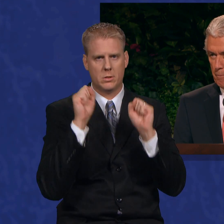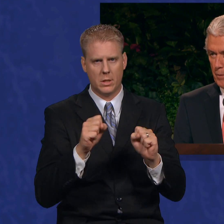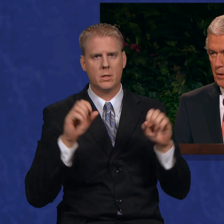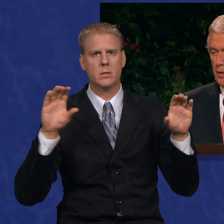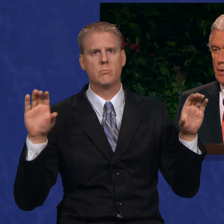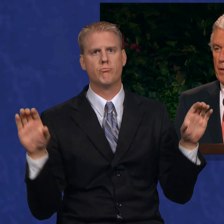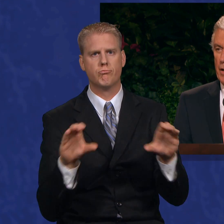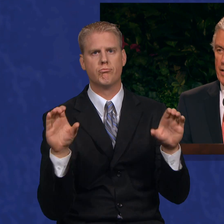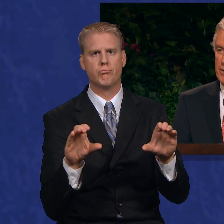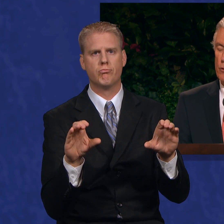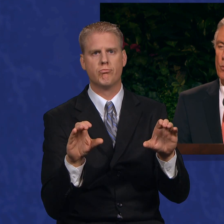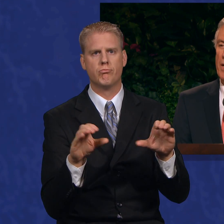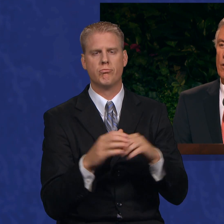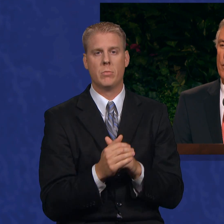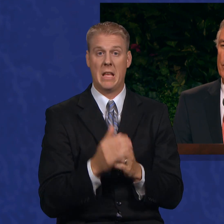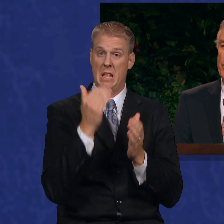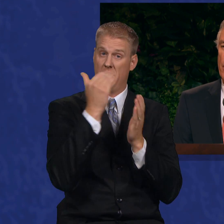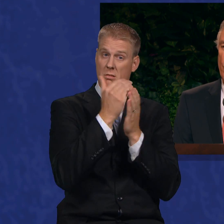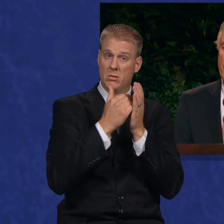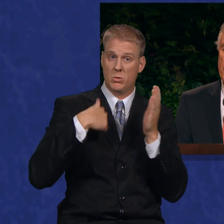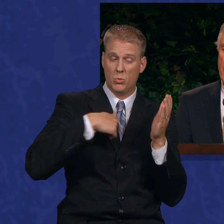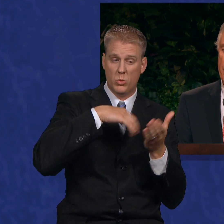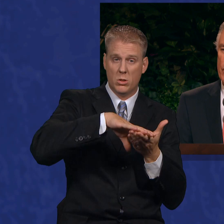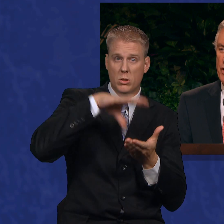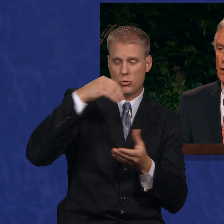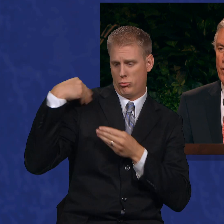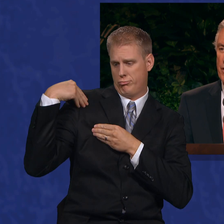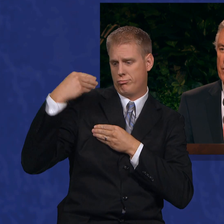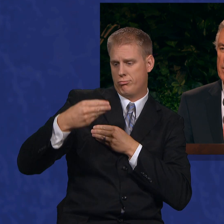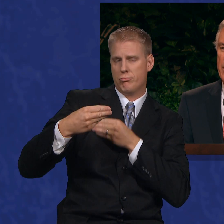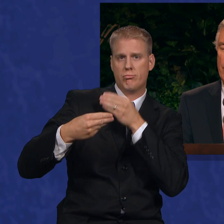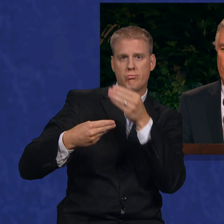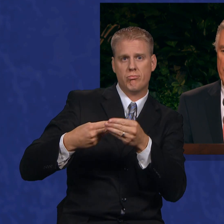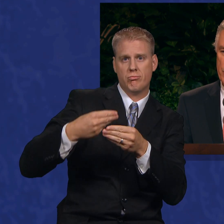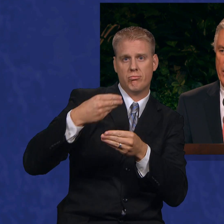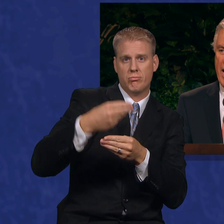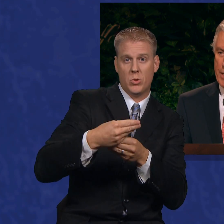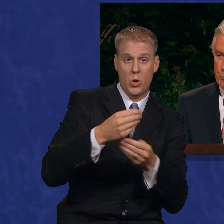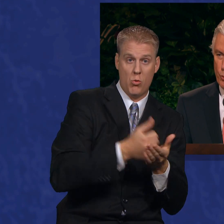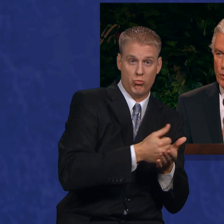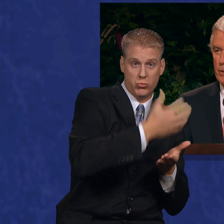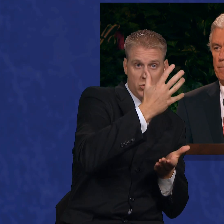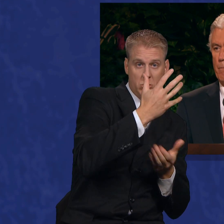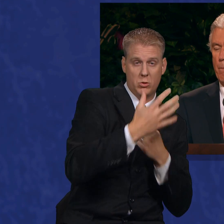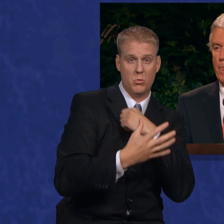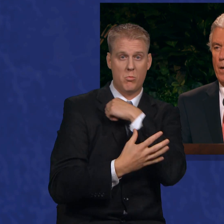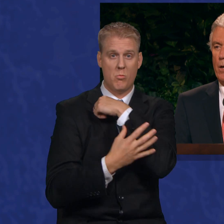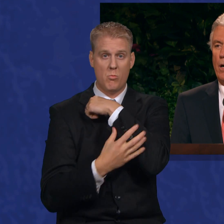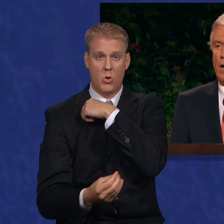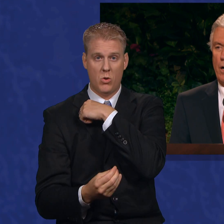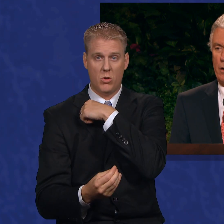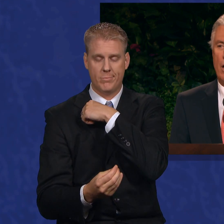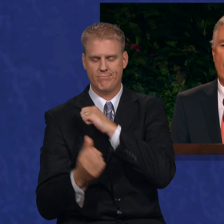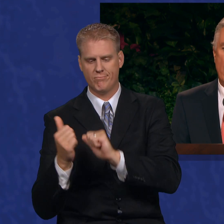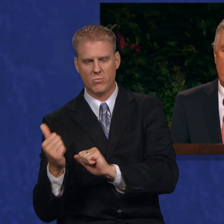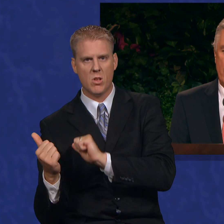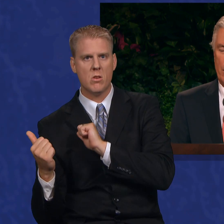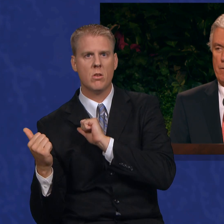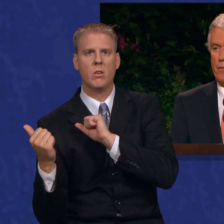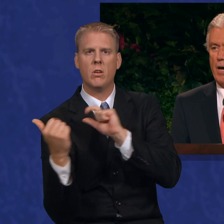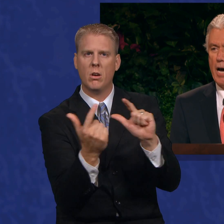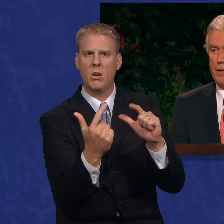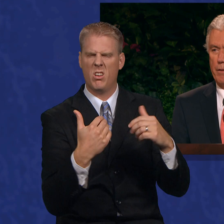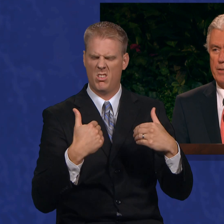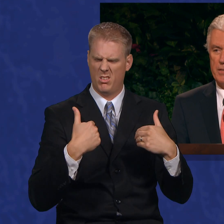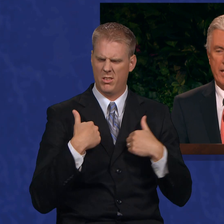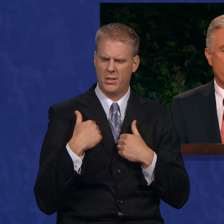The lesson we learn generation after generation is that rich and poor are all